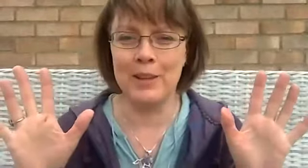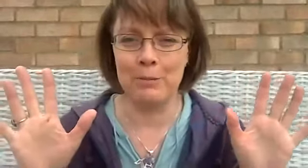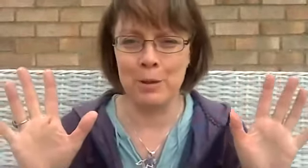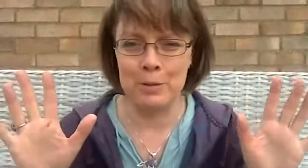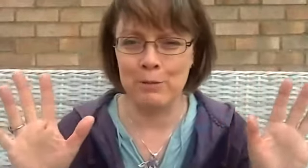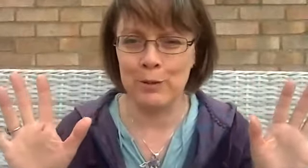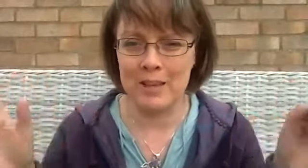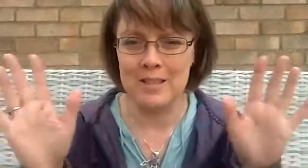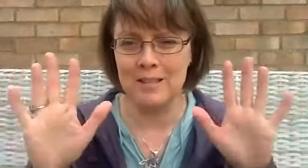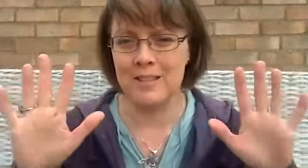say goodbye.